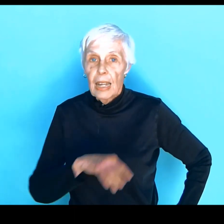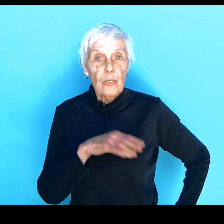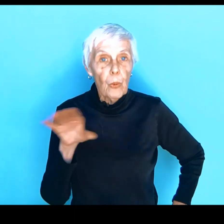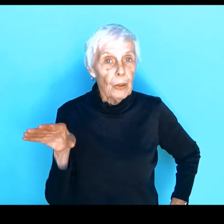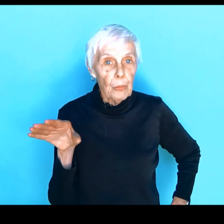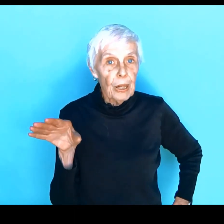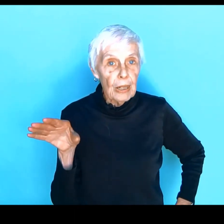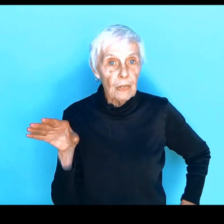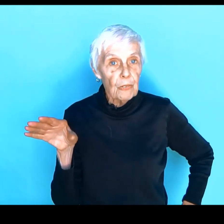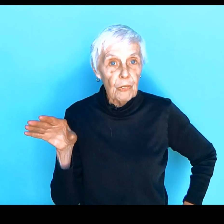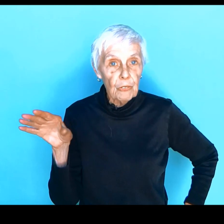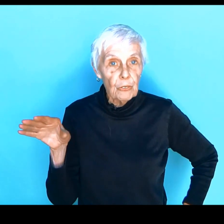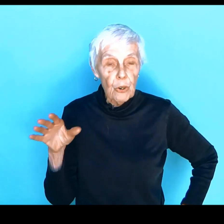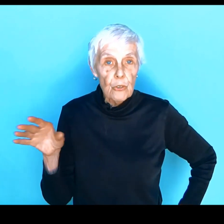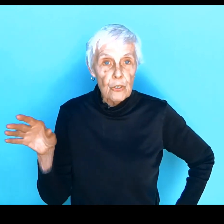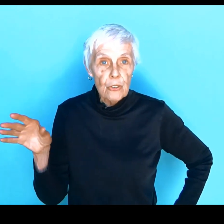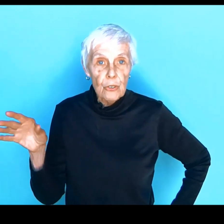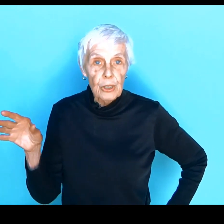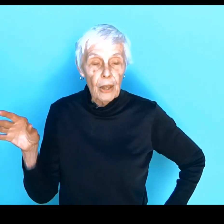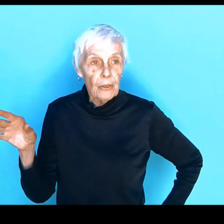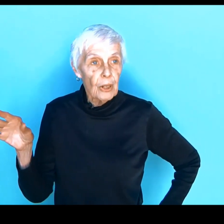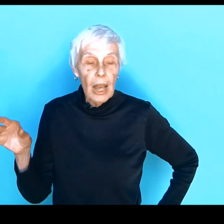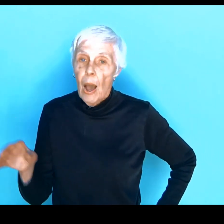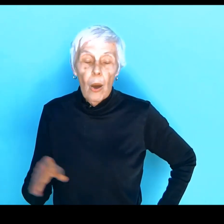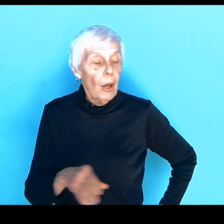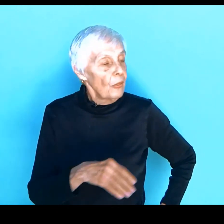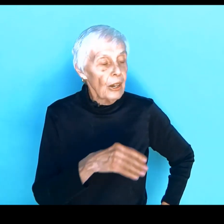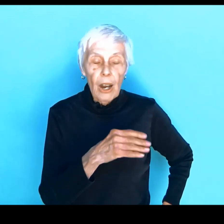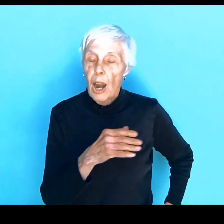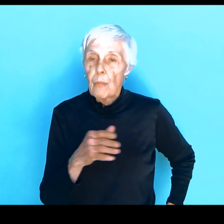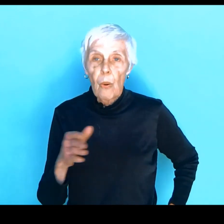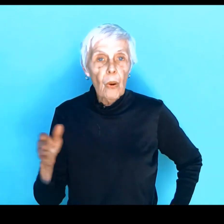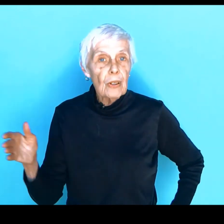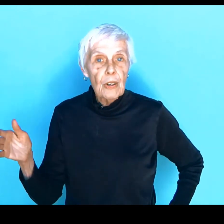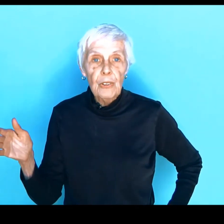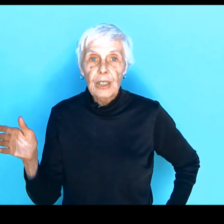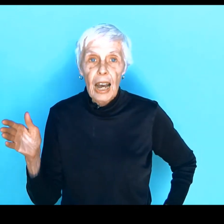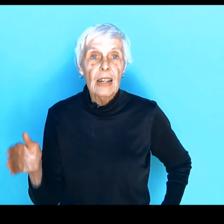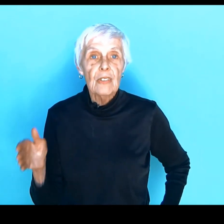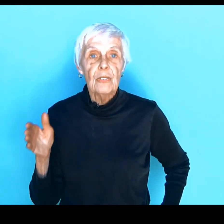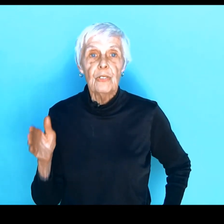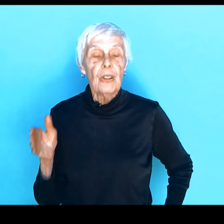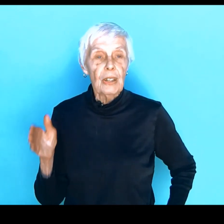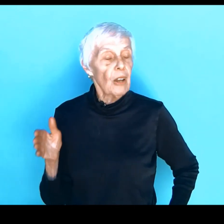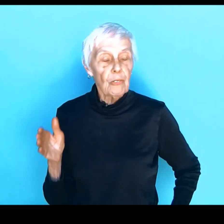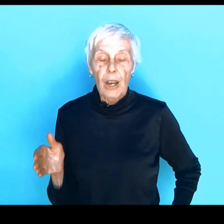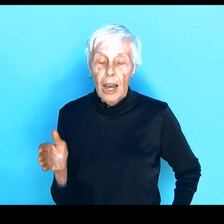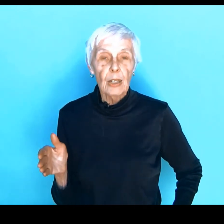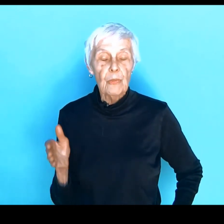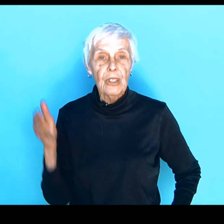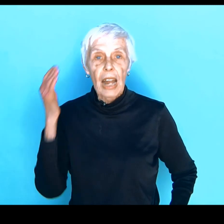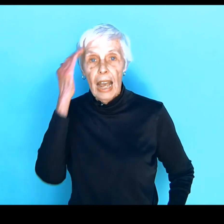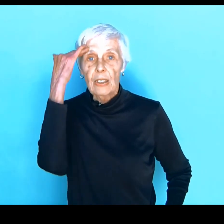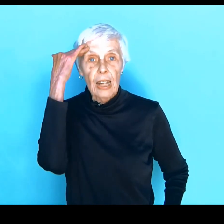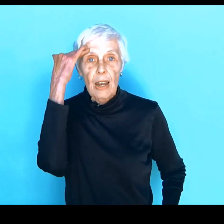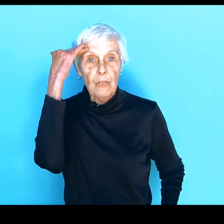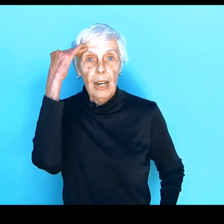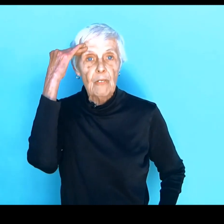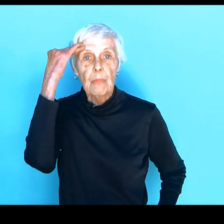It's one brand of Trojans or another. There are more different kinds of condoms than I could ever have